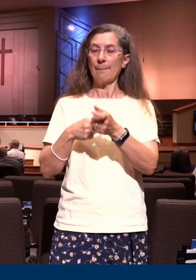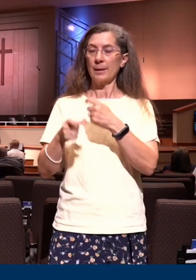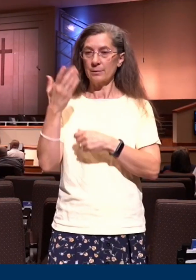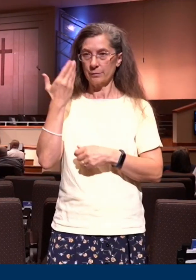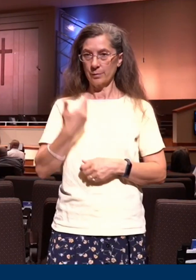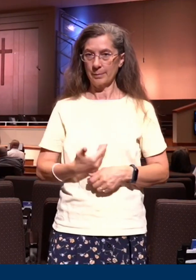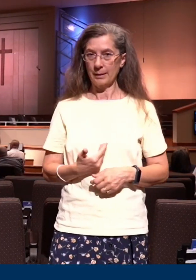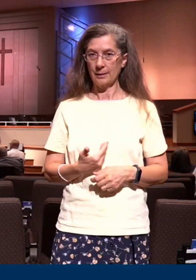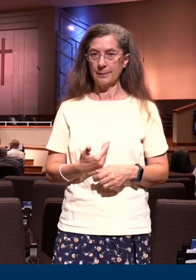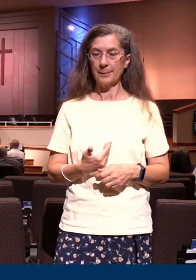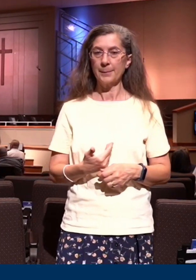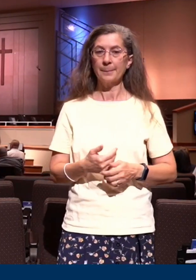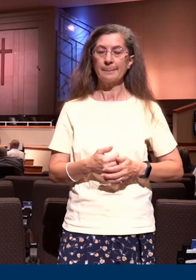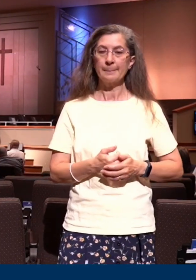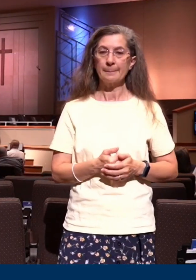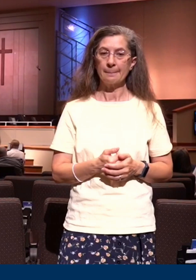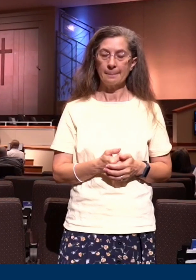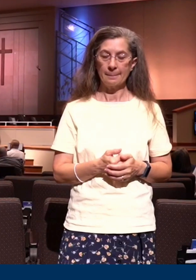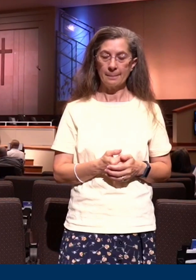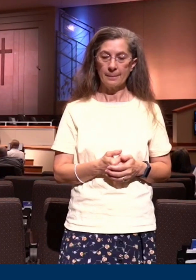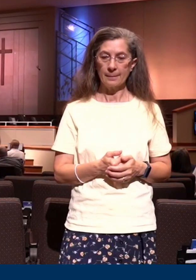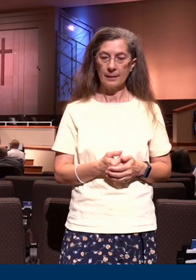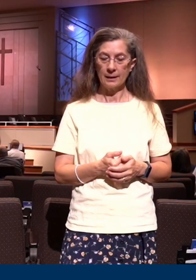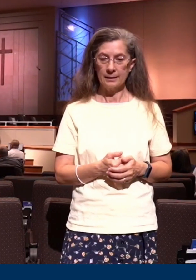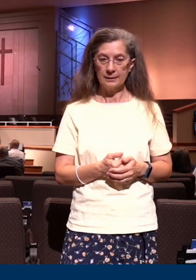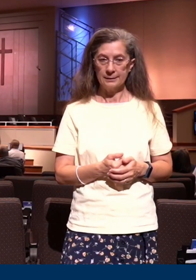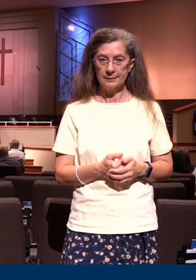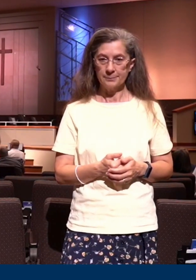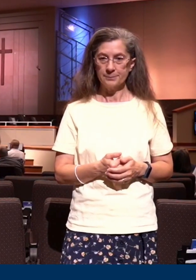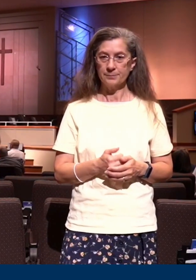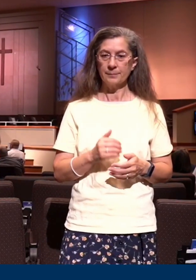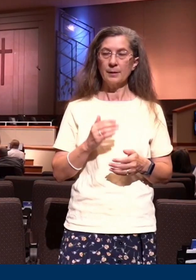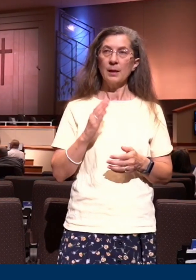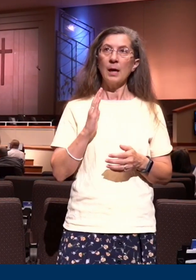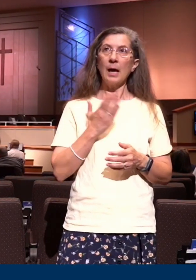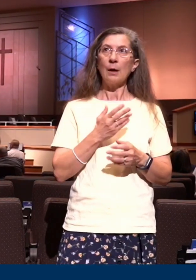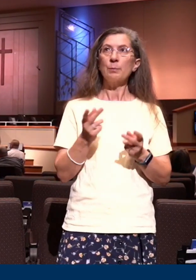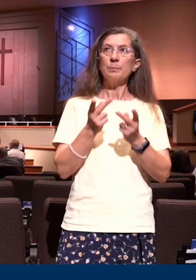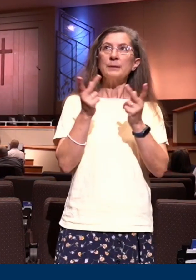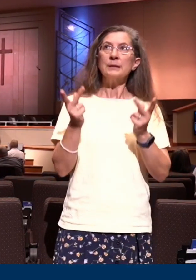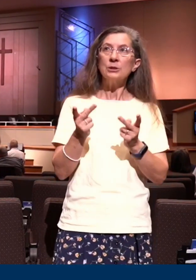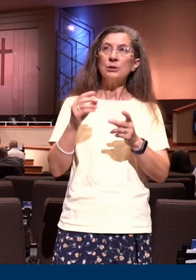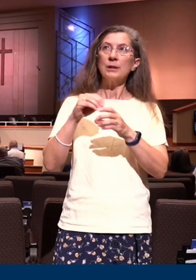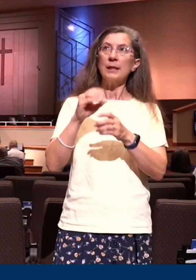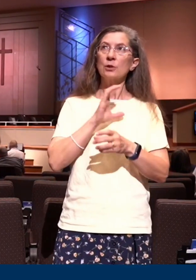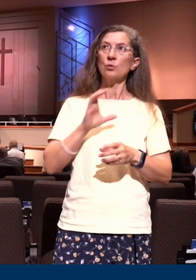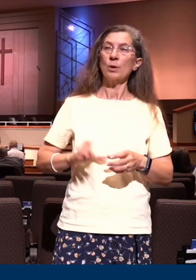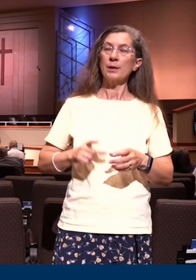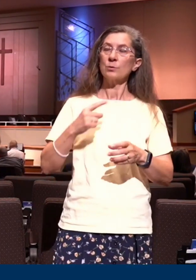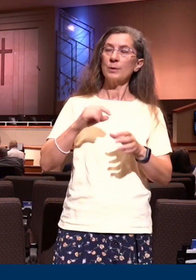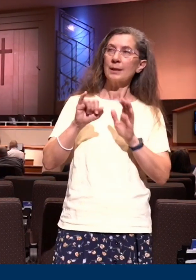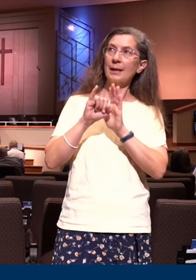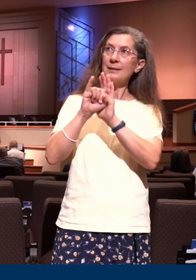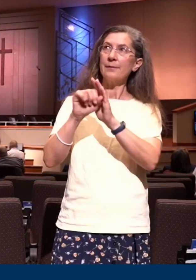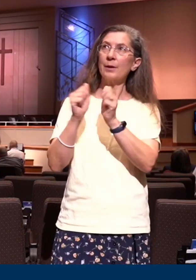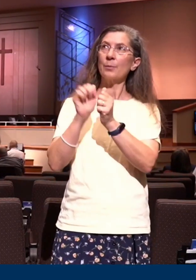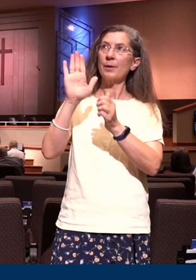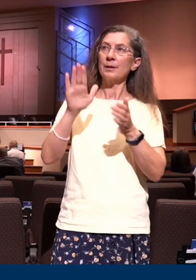resurrection side of the grave. Hey, that is our position in Christ today. We identify with his death, his burial,